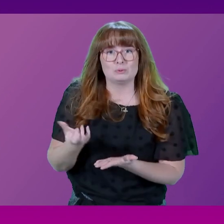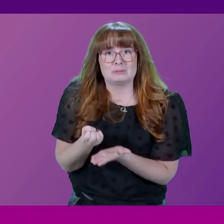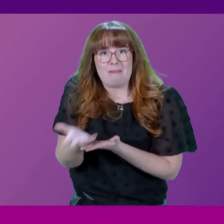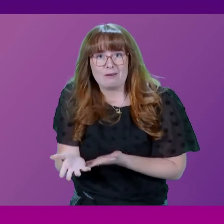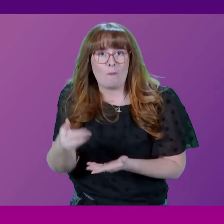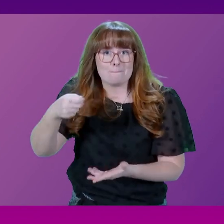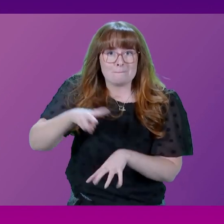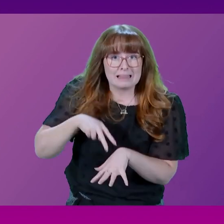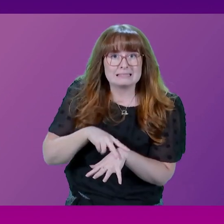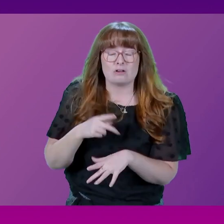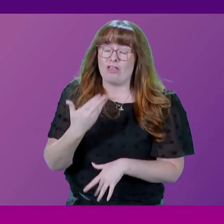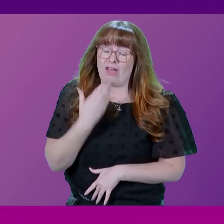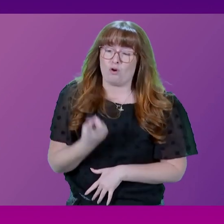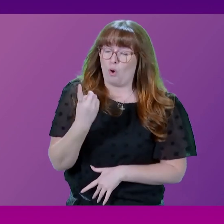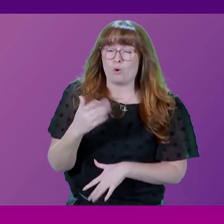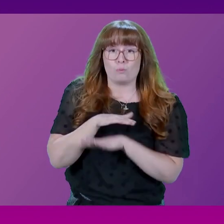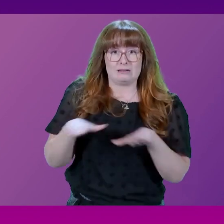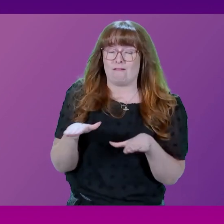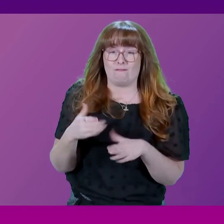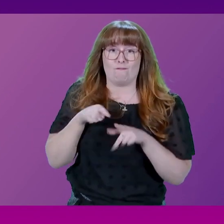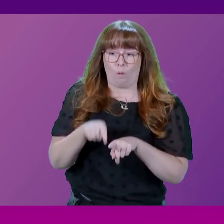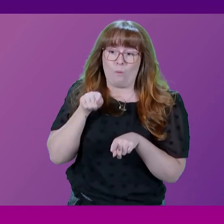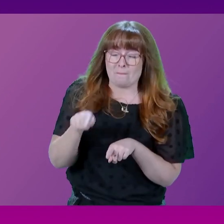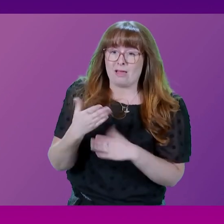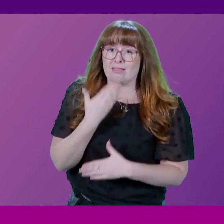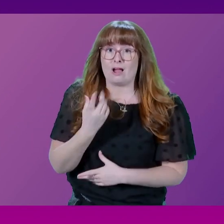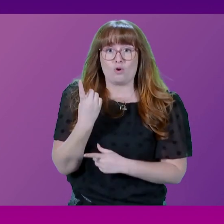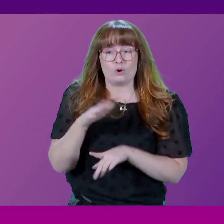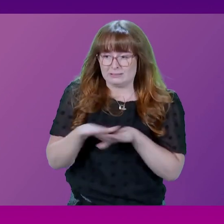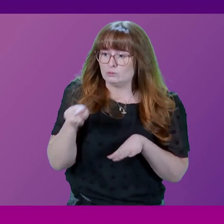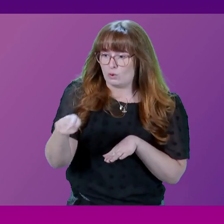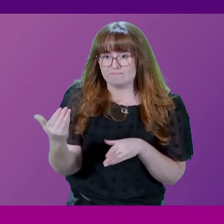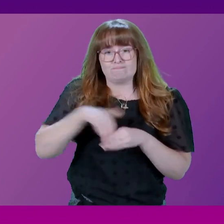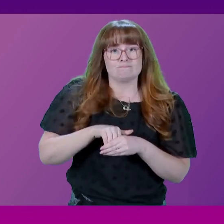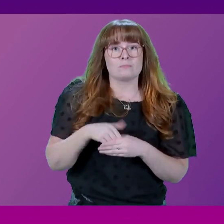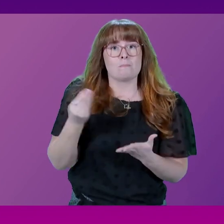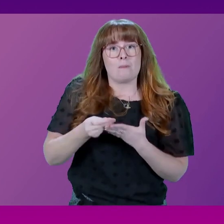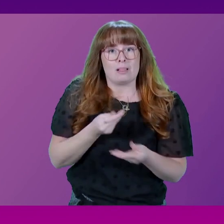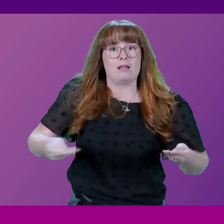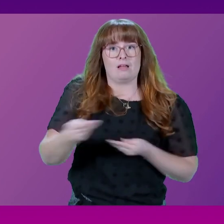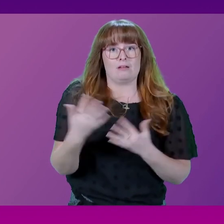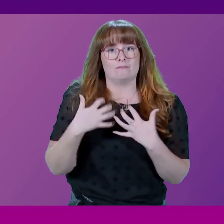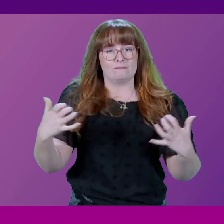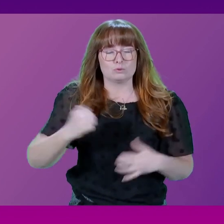services. Thank goodness that Douglas Ross is nowhere near the public finances of Scotland. your Presenting Officer.